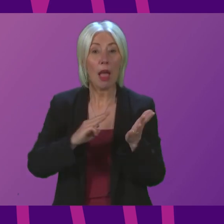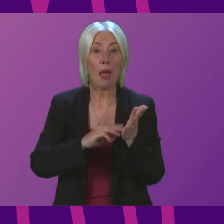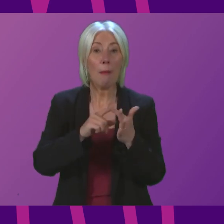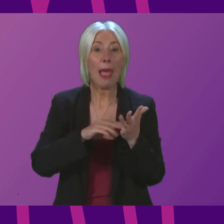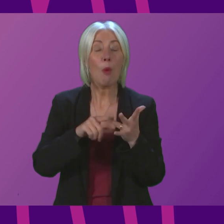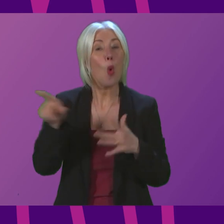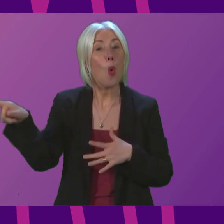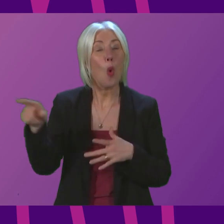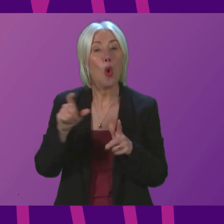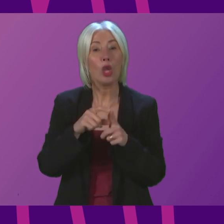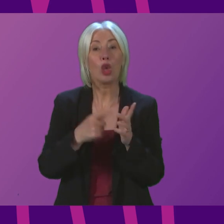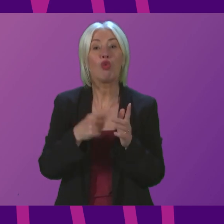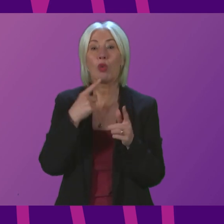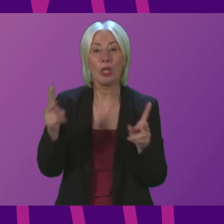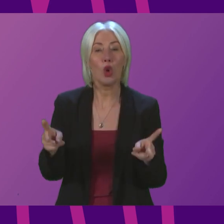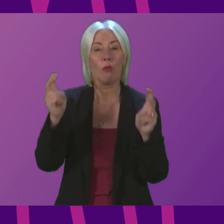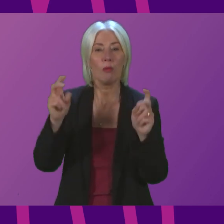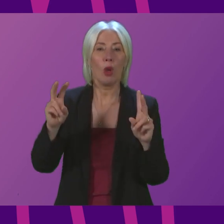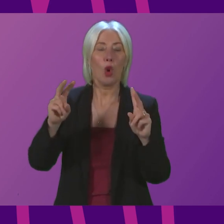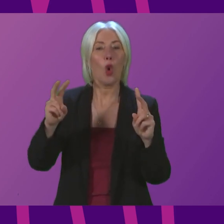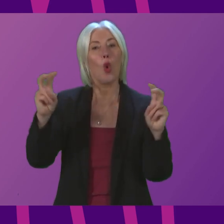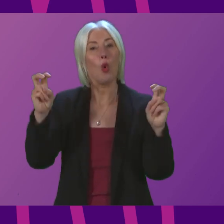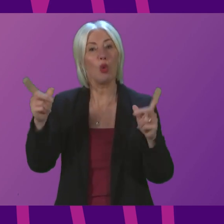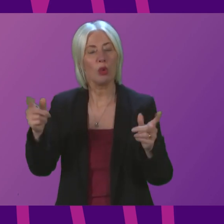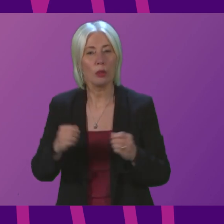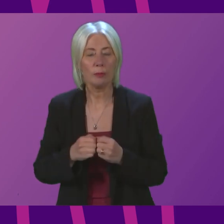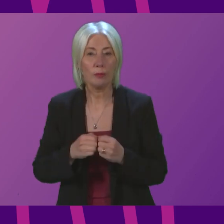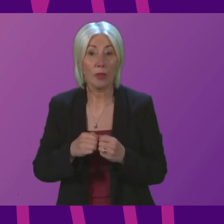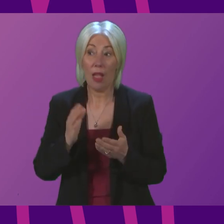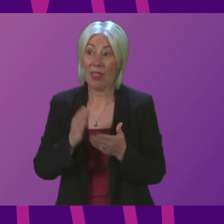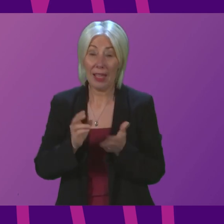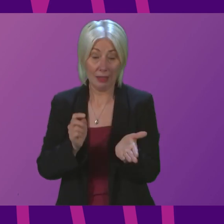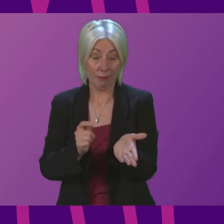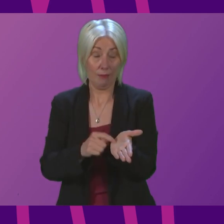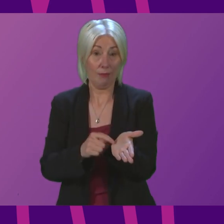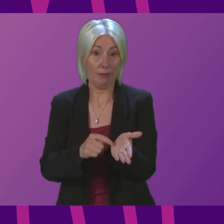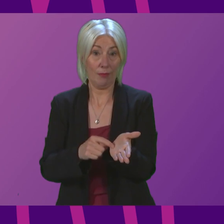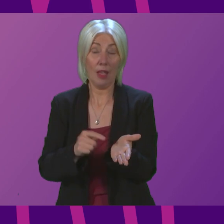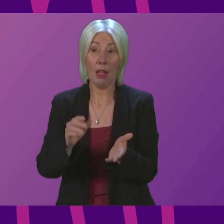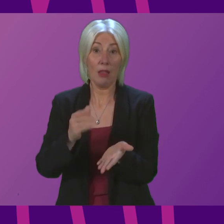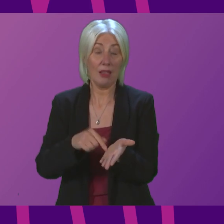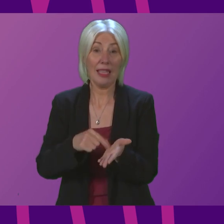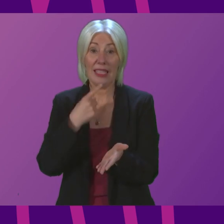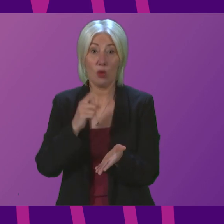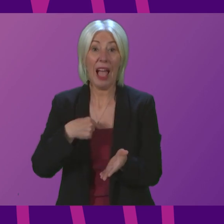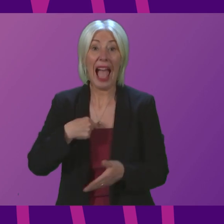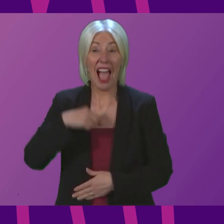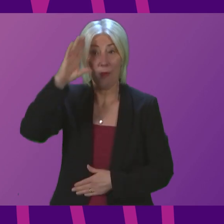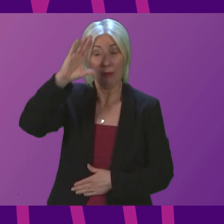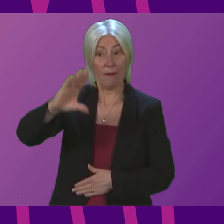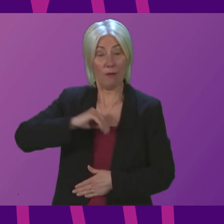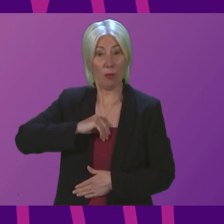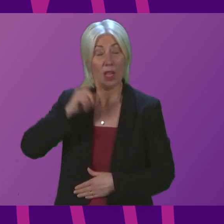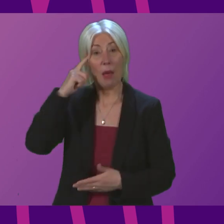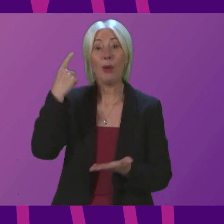Mr Ross is quoted from is simply recording the fact that I have been briefed about a decision that